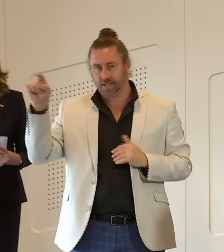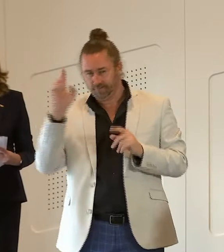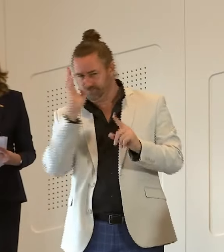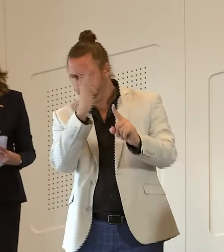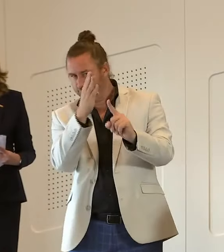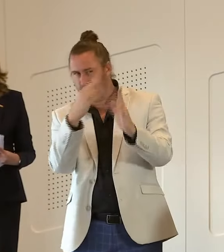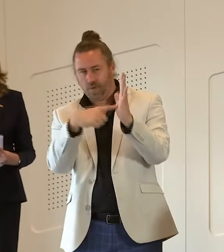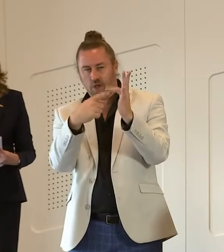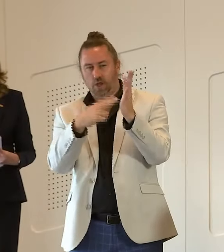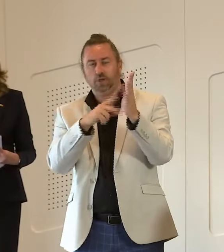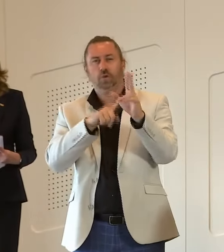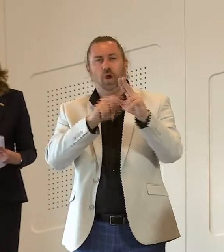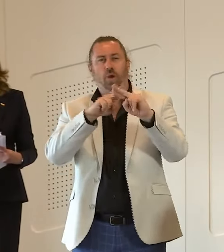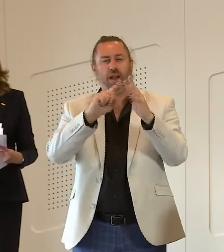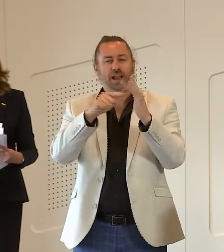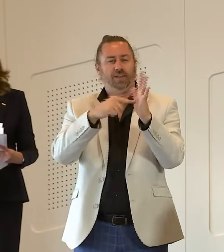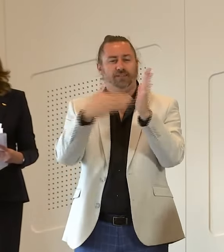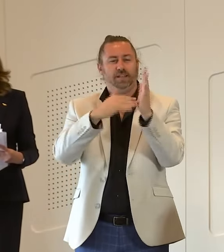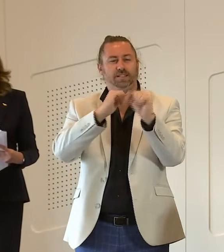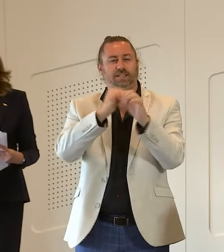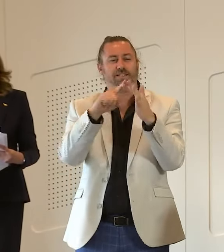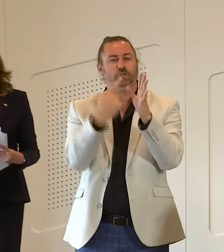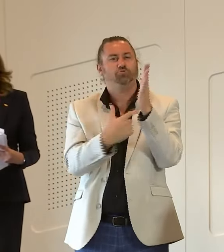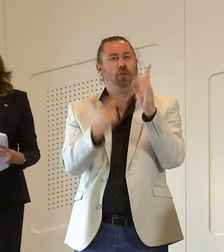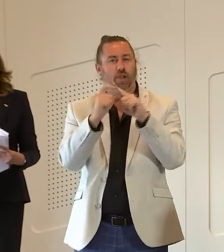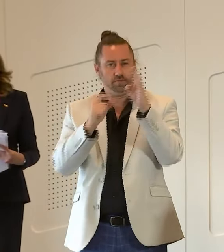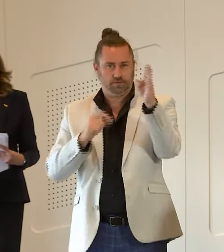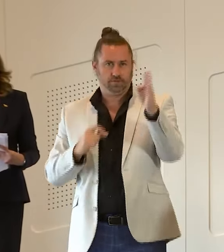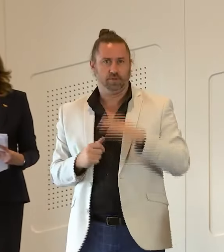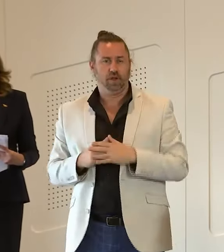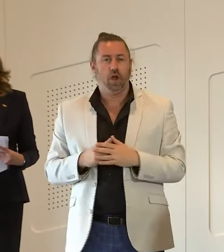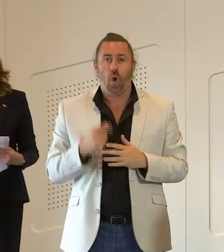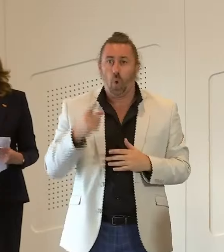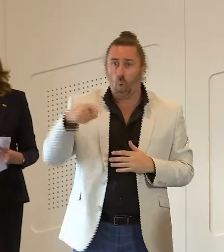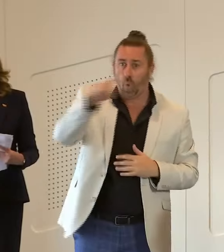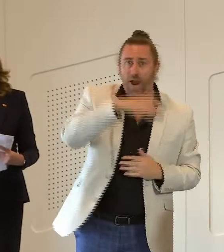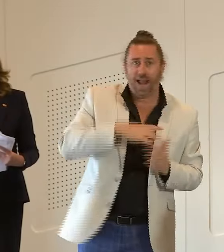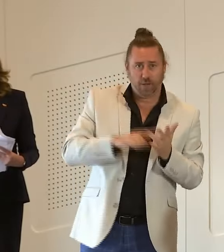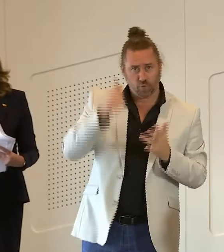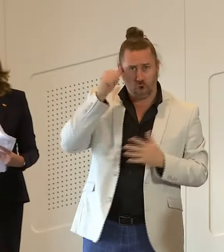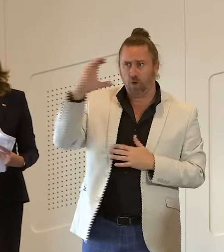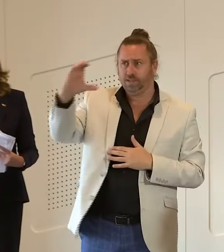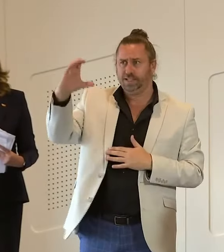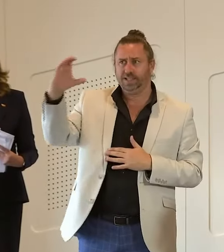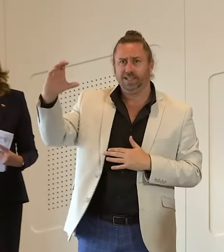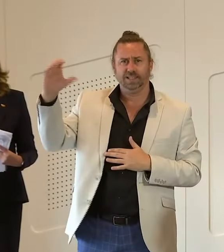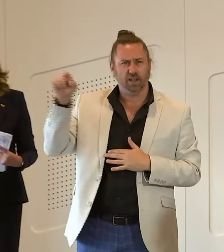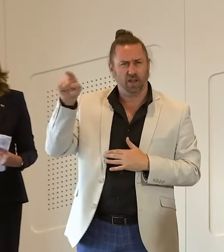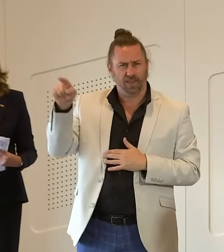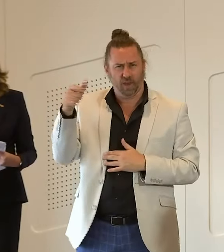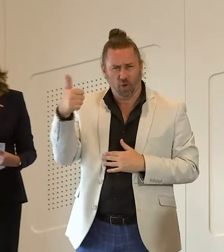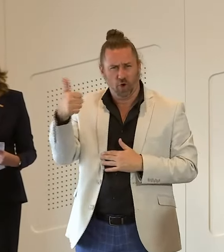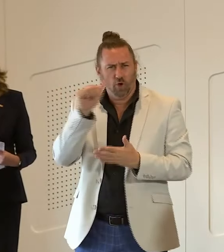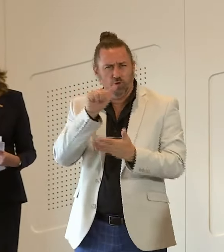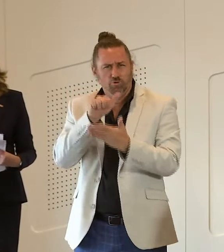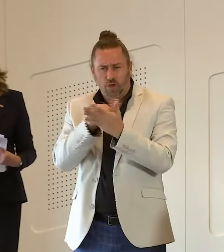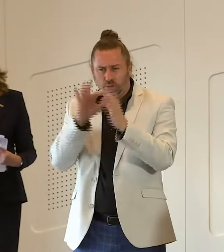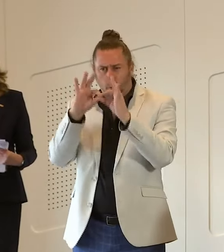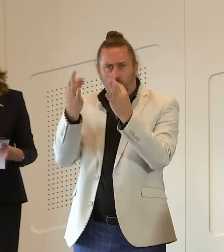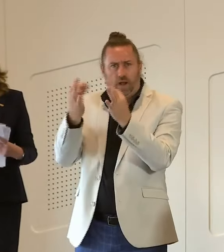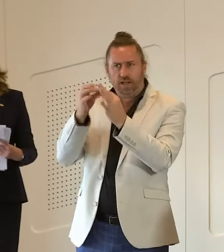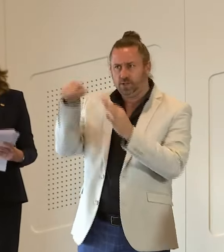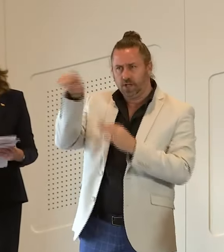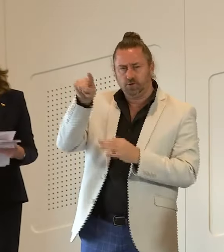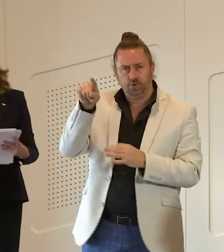queenslanders have confidence in the triple c is paramount we want queenslanders to know that we have an effective